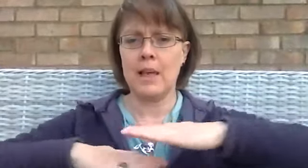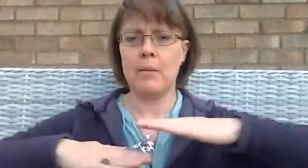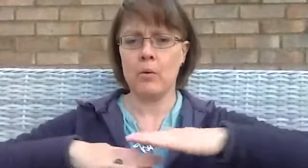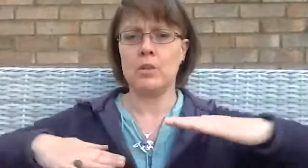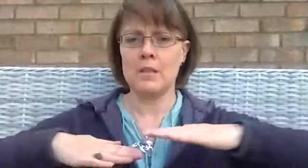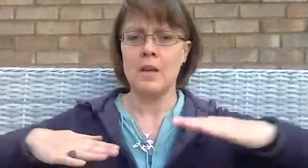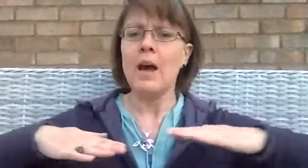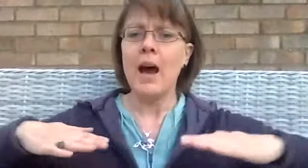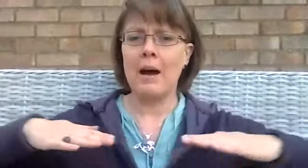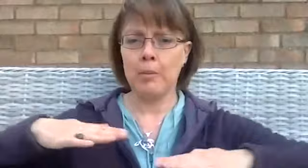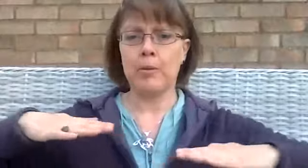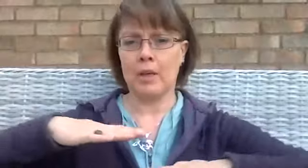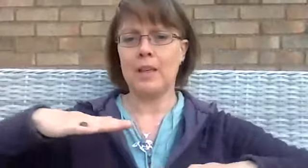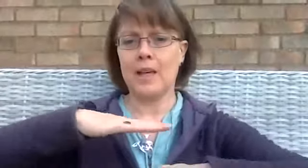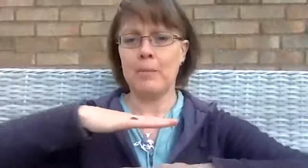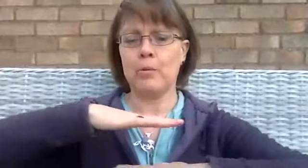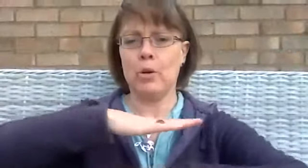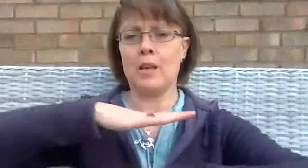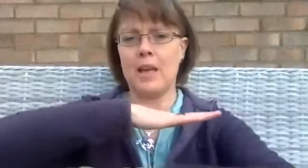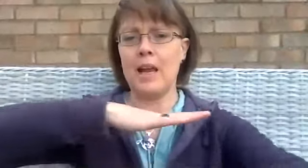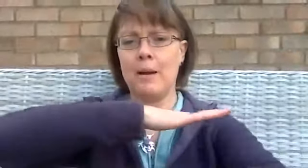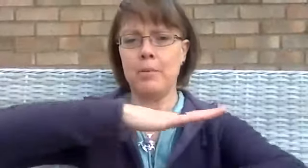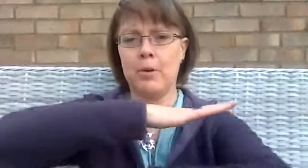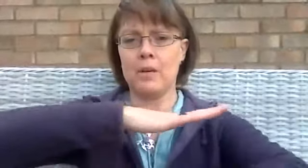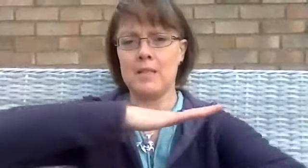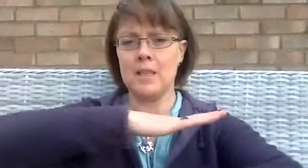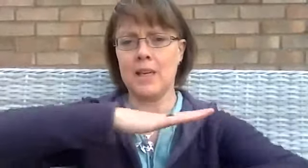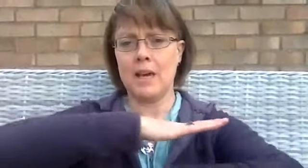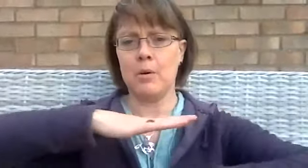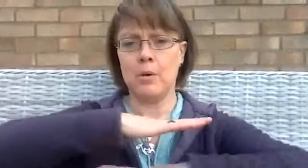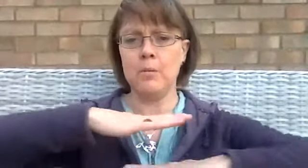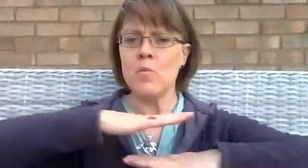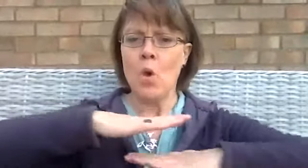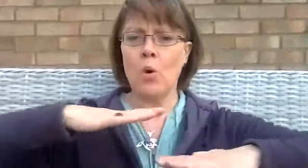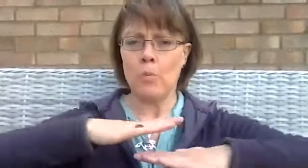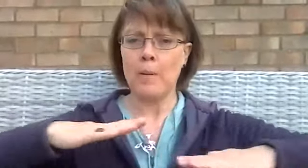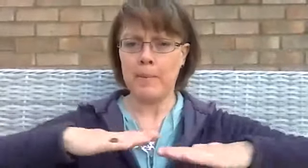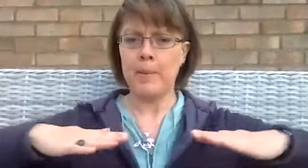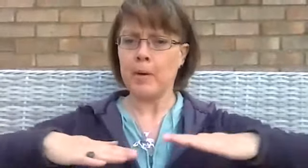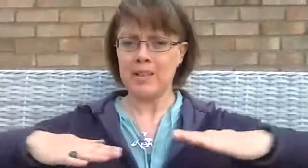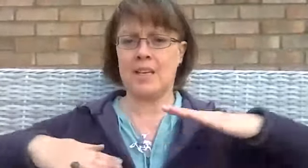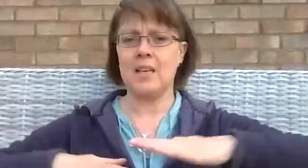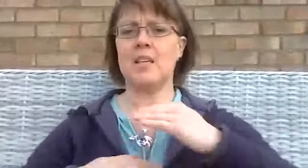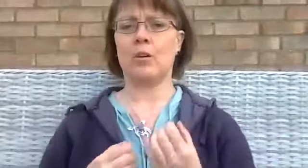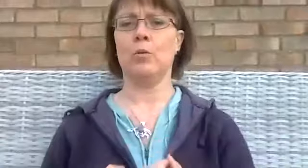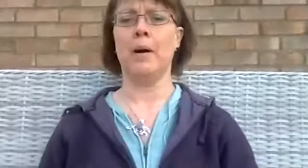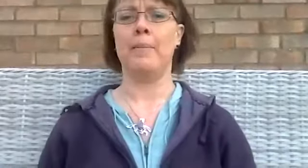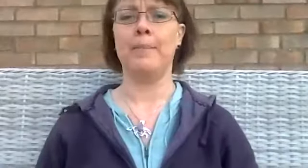now we're gonna support and the